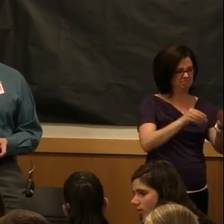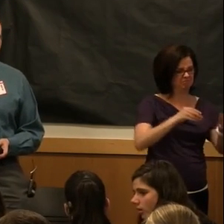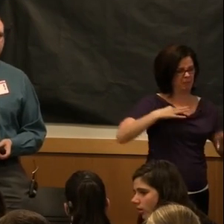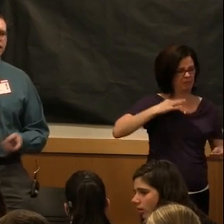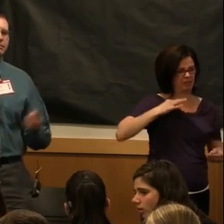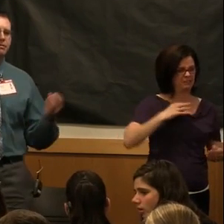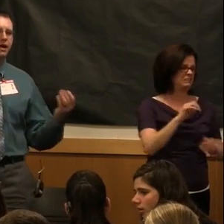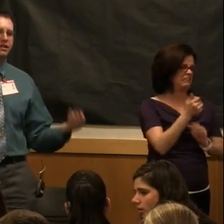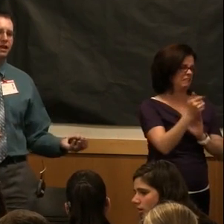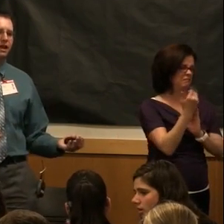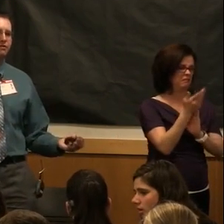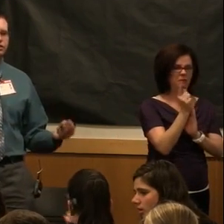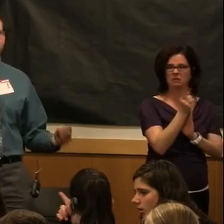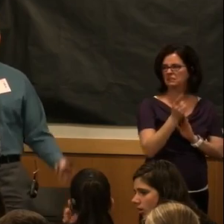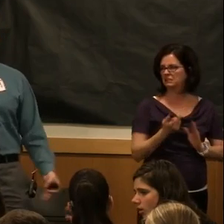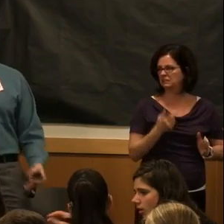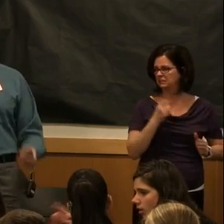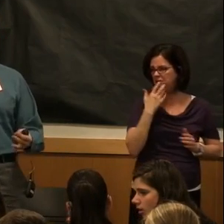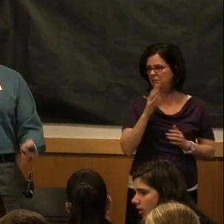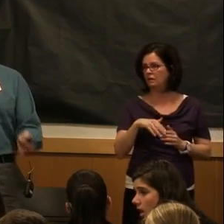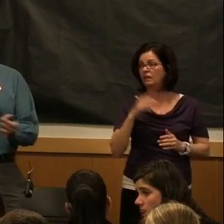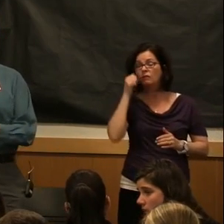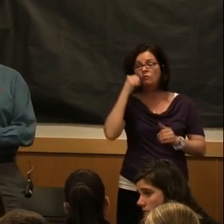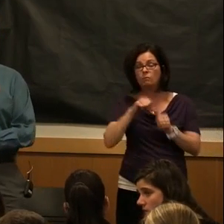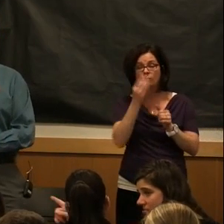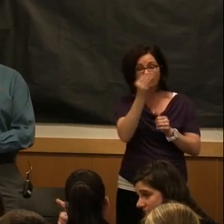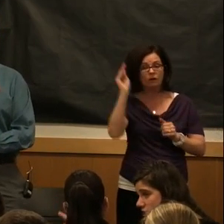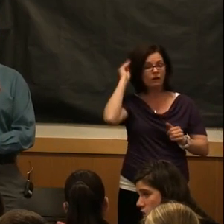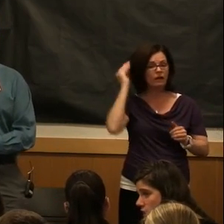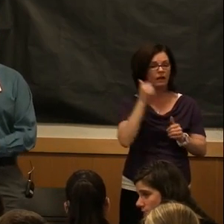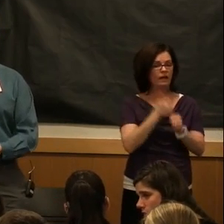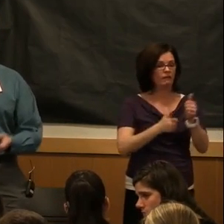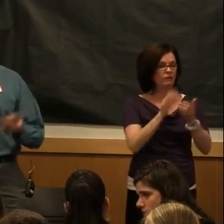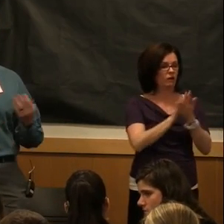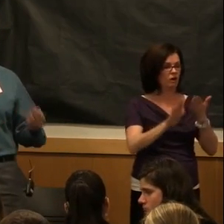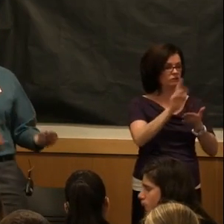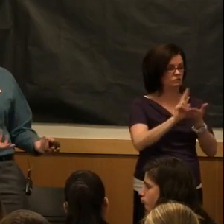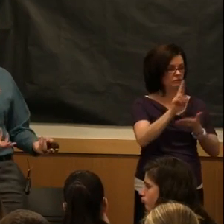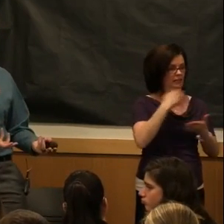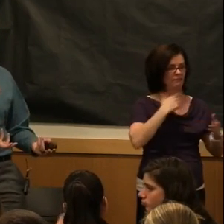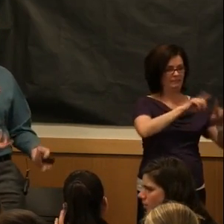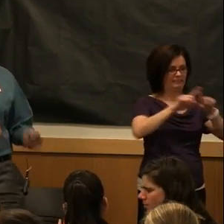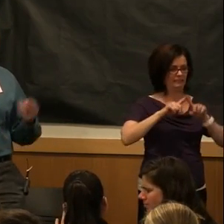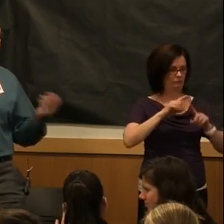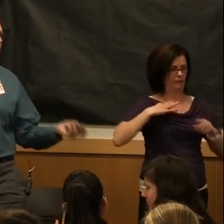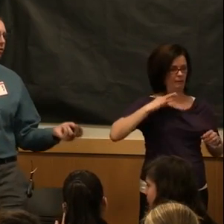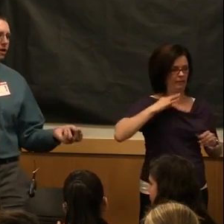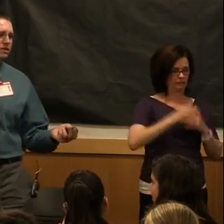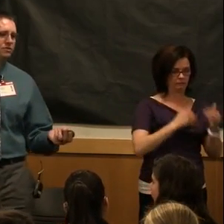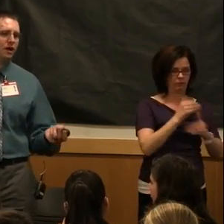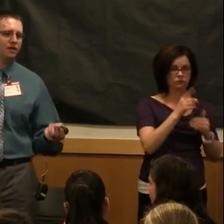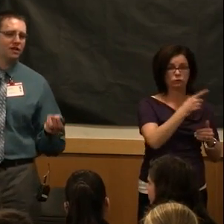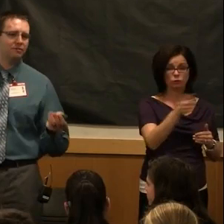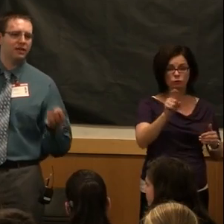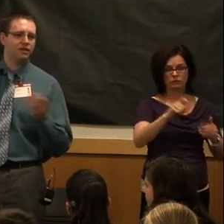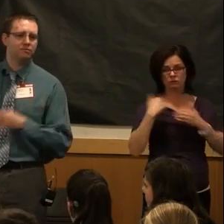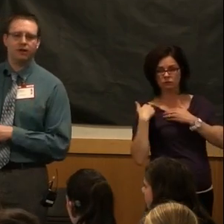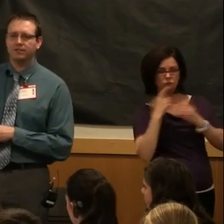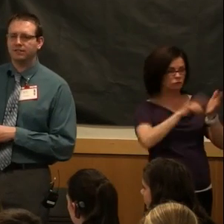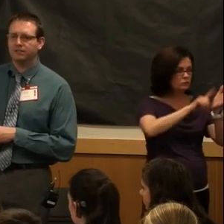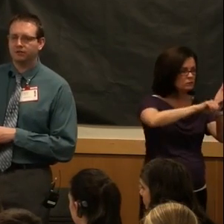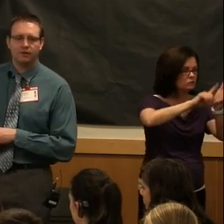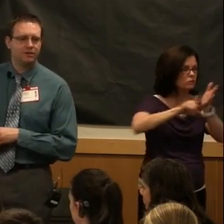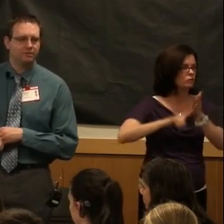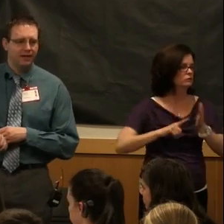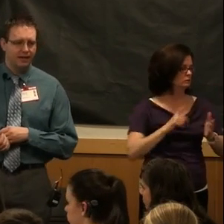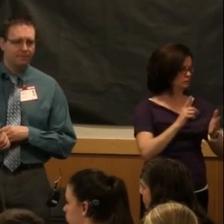application. Keep in mind that every school has a different application process. So you want to do your research to find out what those college application